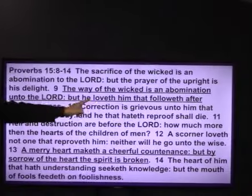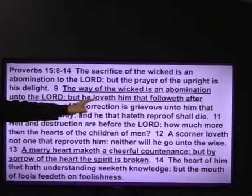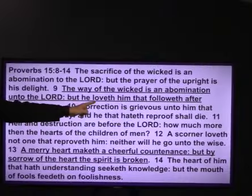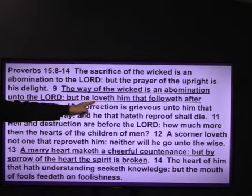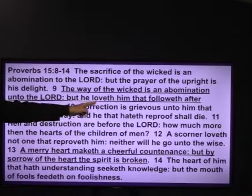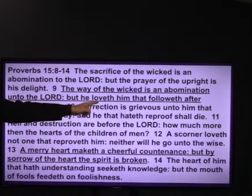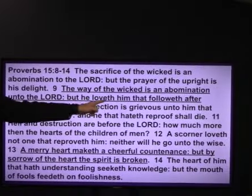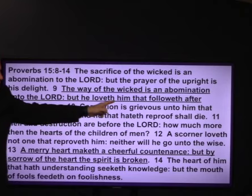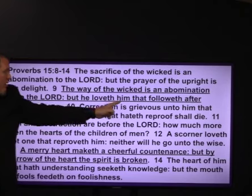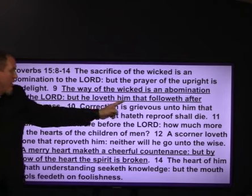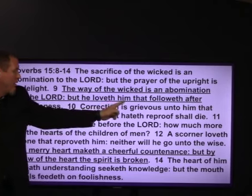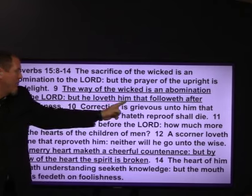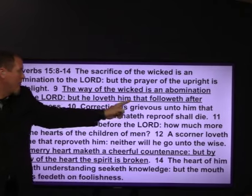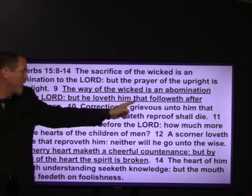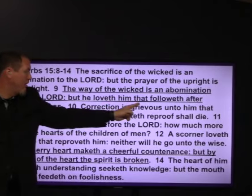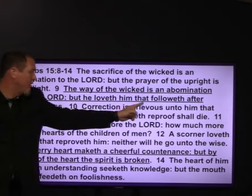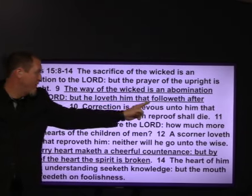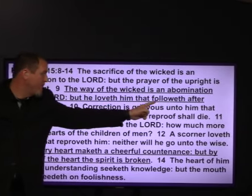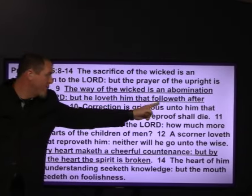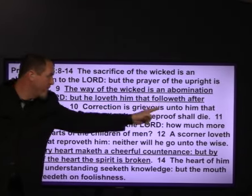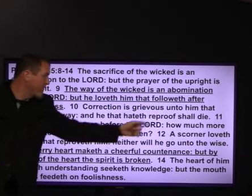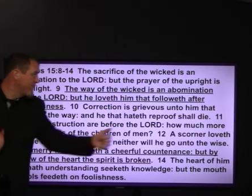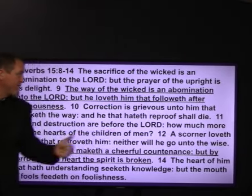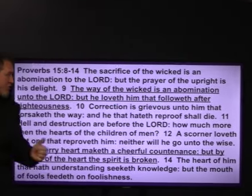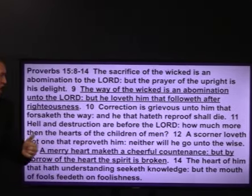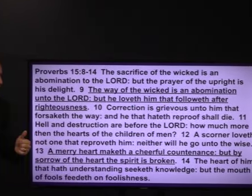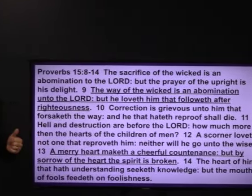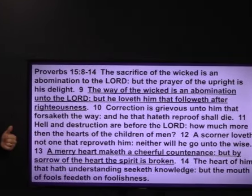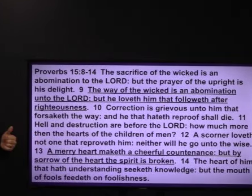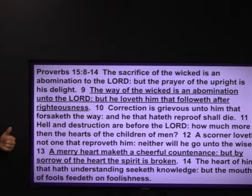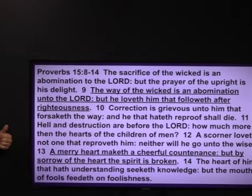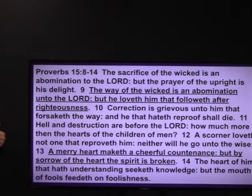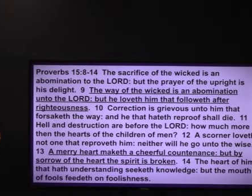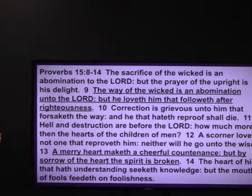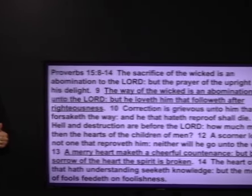He loveth him that followeth after righteousness.